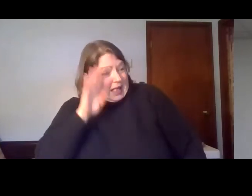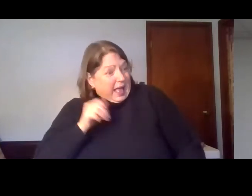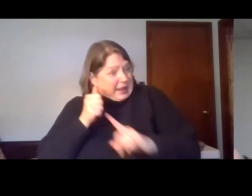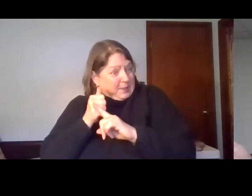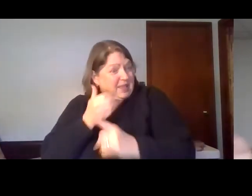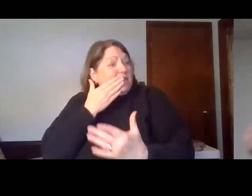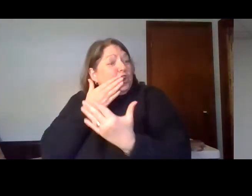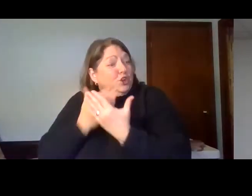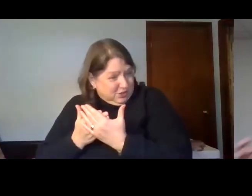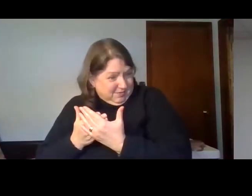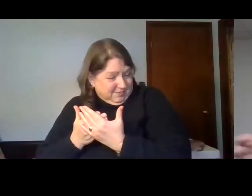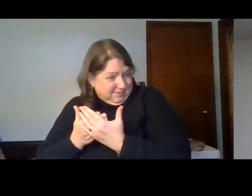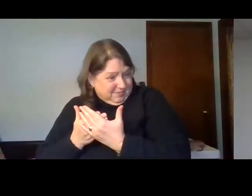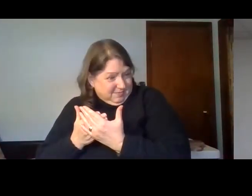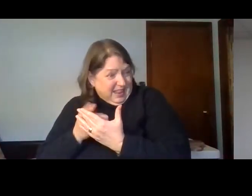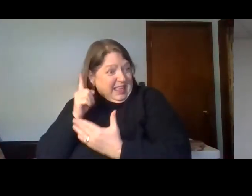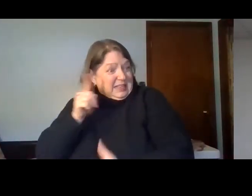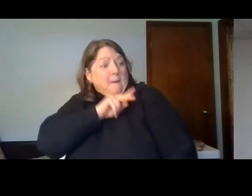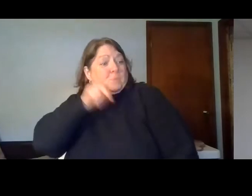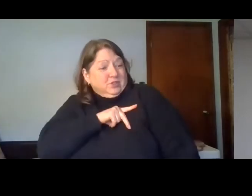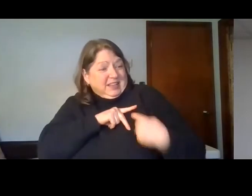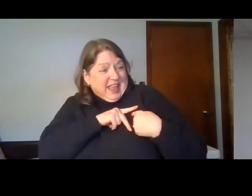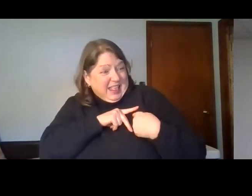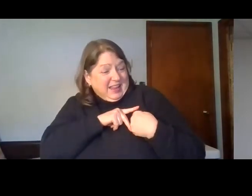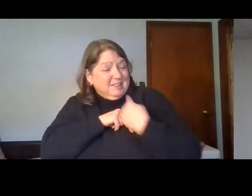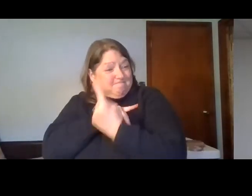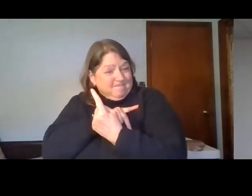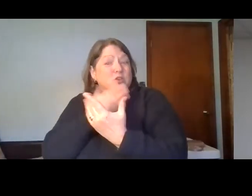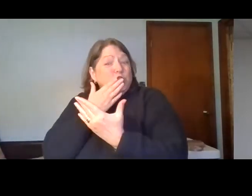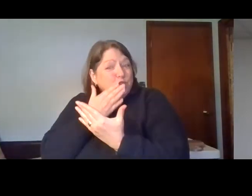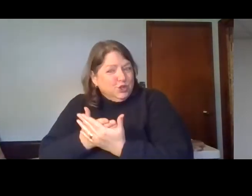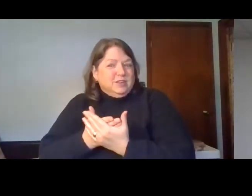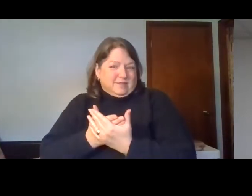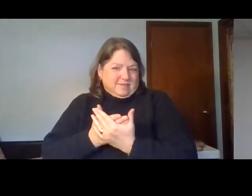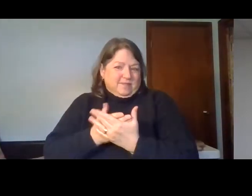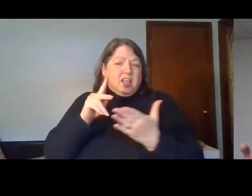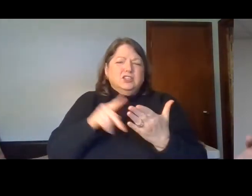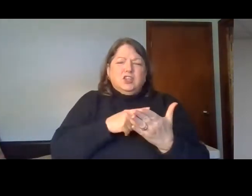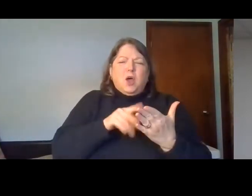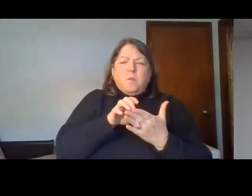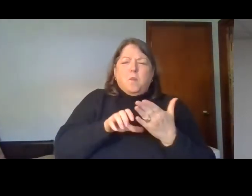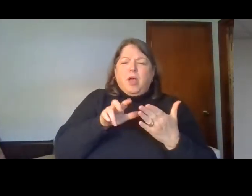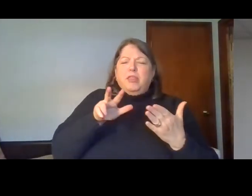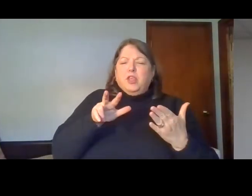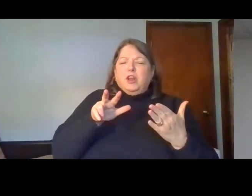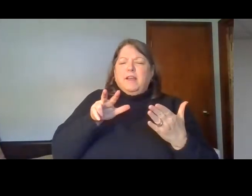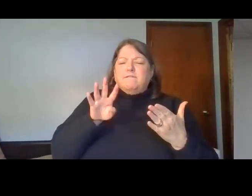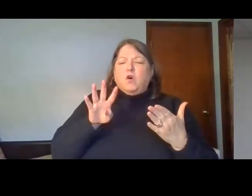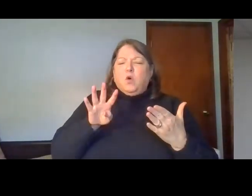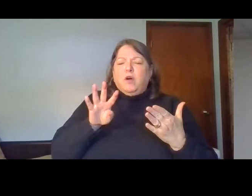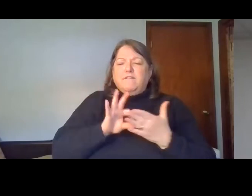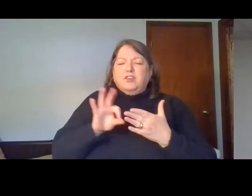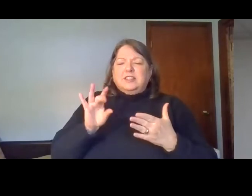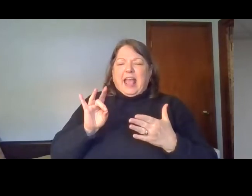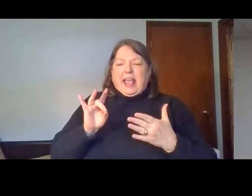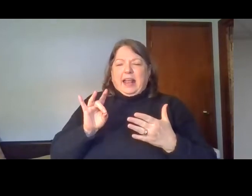This is the personality of God. I like one verse in Psalm 34 in verse 8 because it reminds me of me. I love